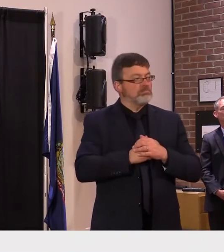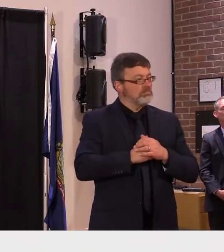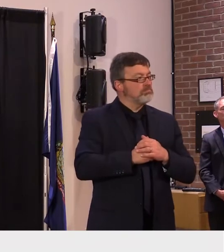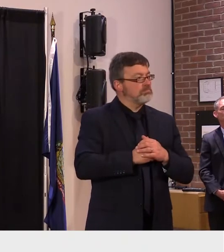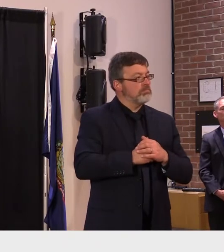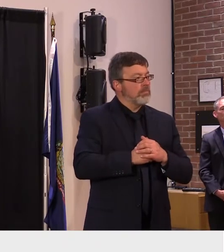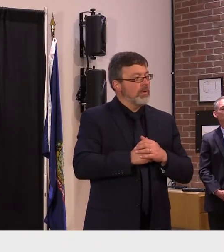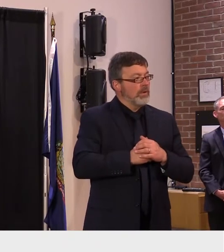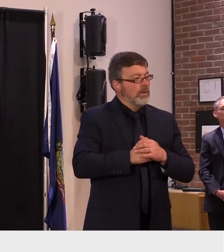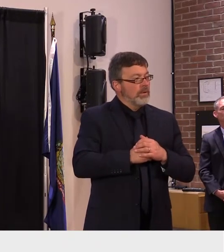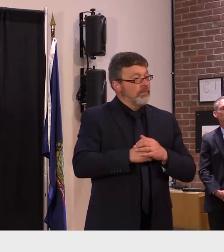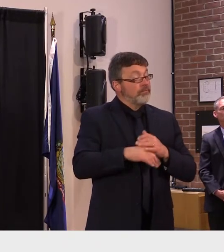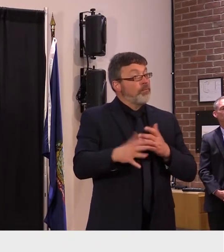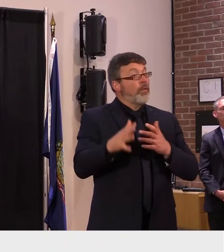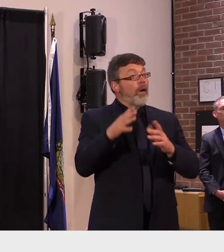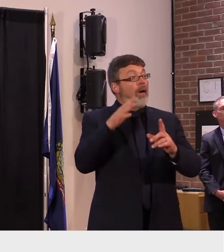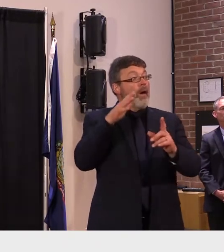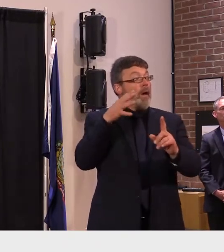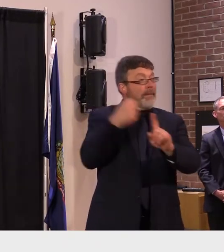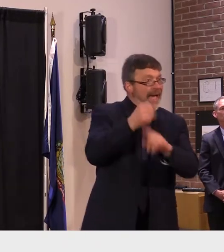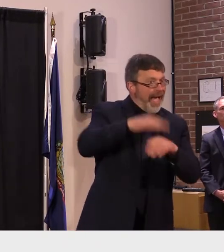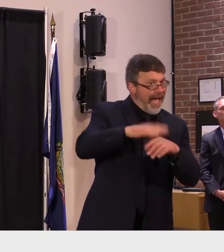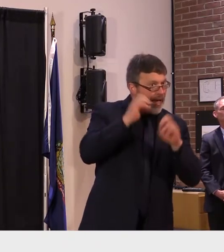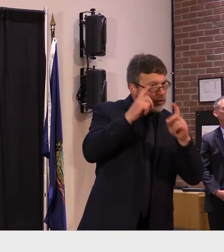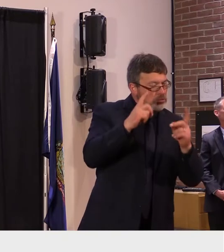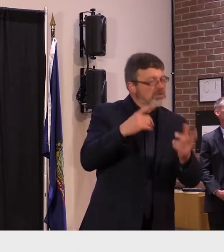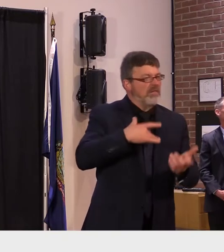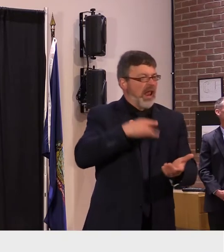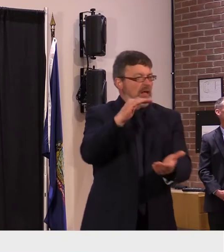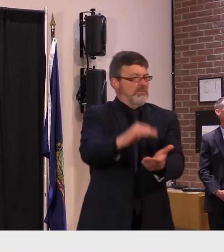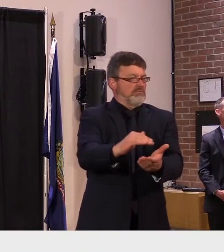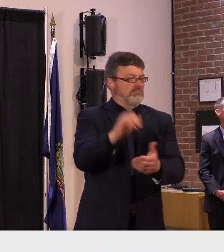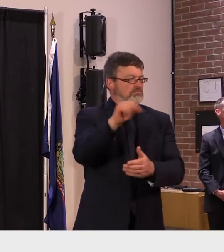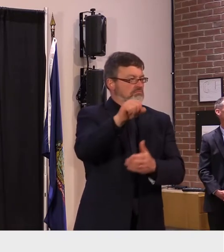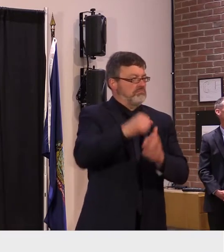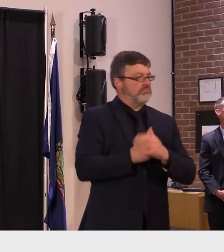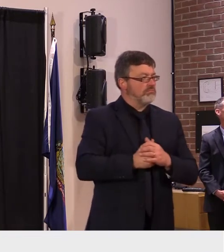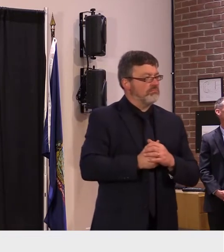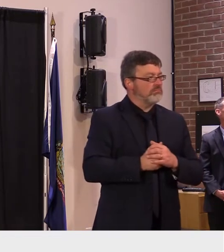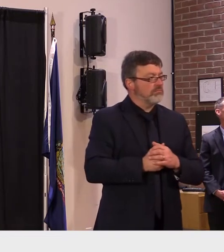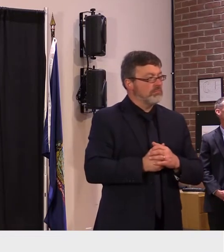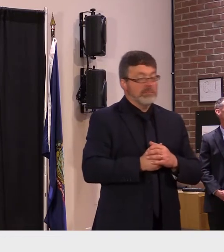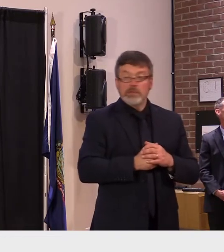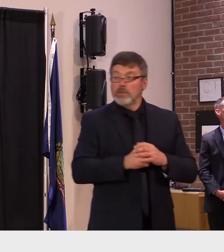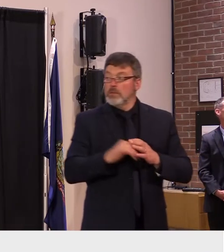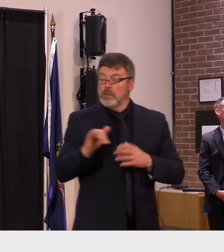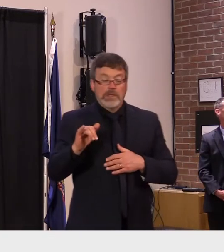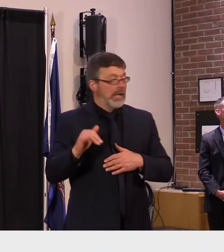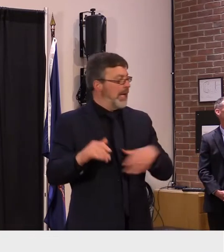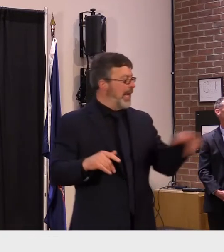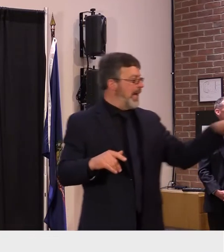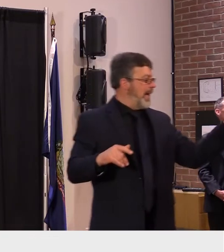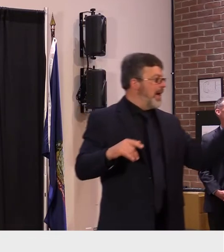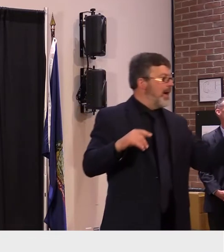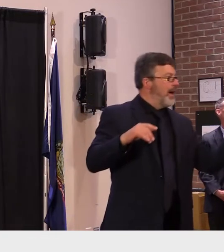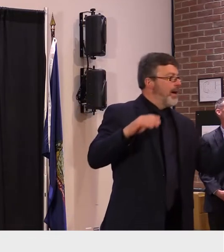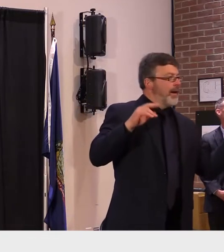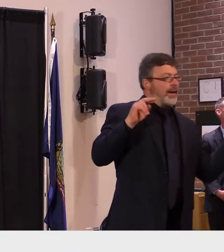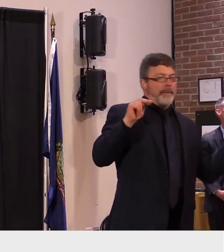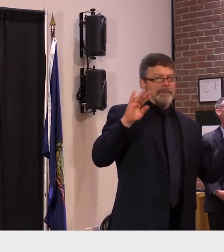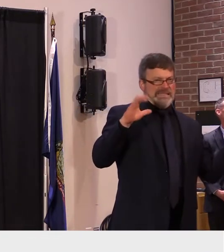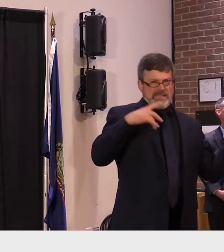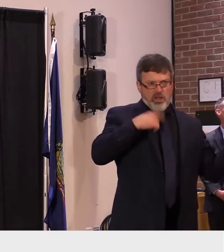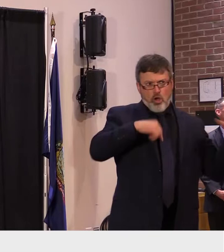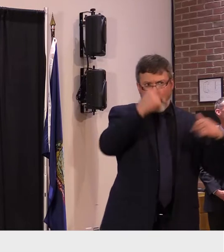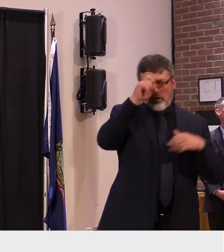have been exposed to secretary french if you don't mind staying at the podium for a second just to clarify the funding